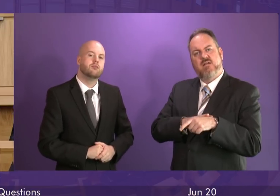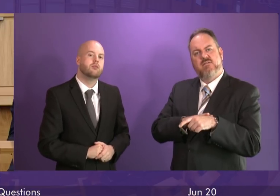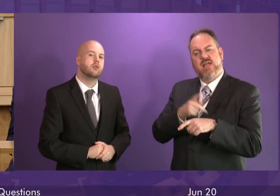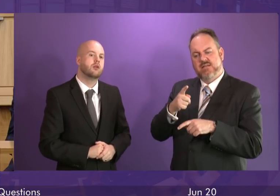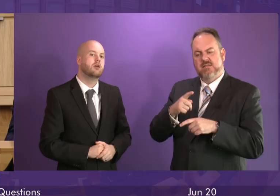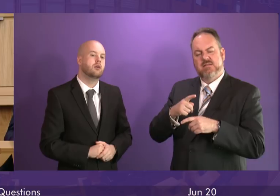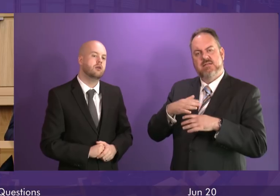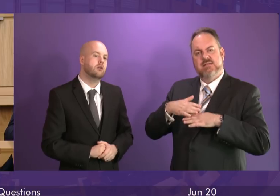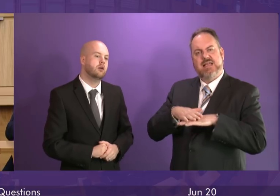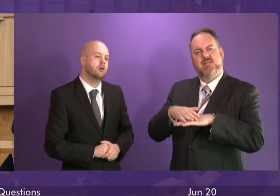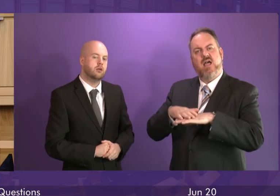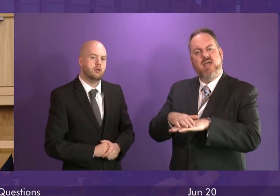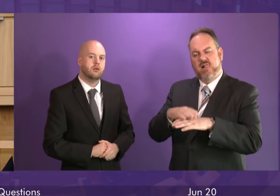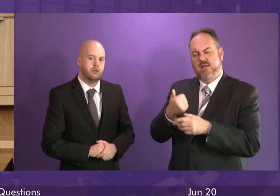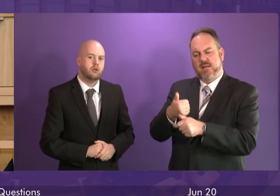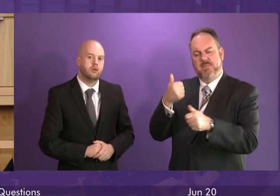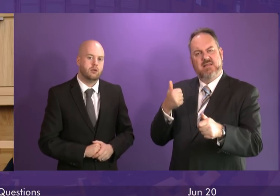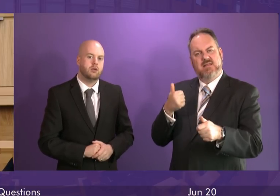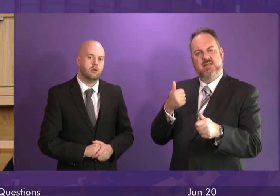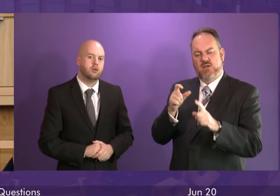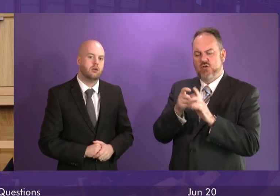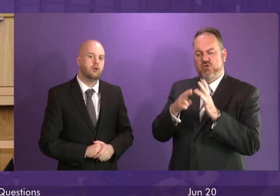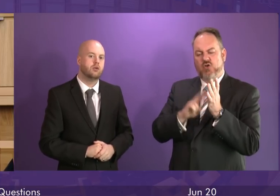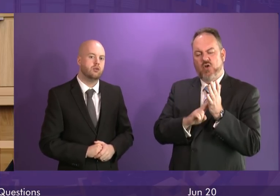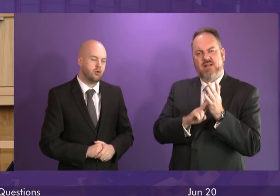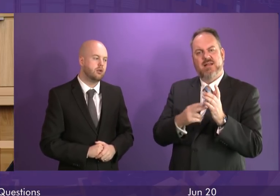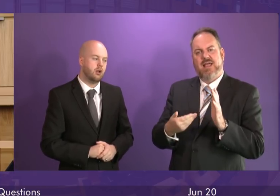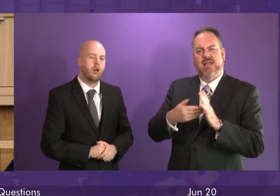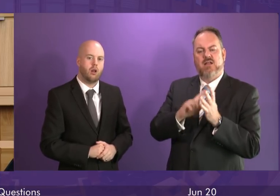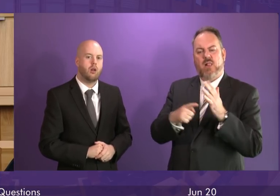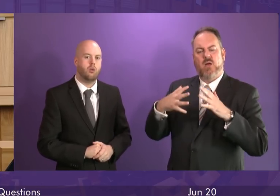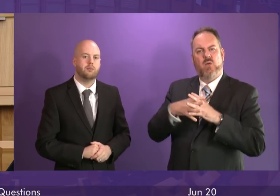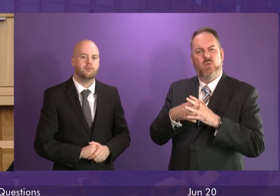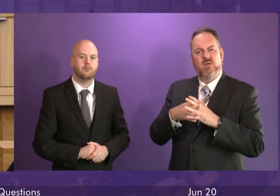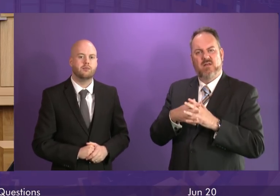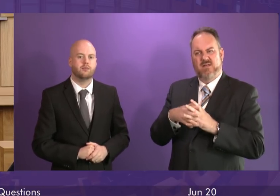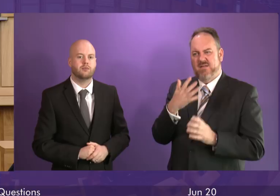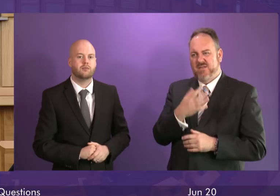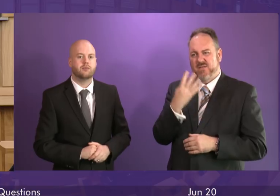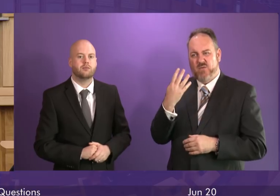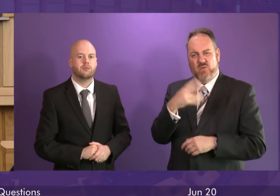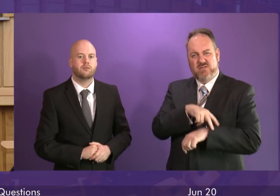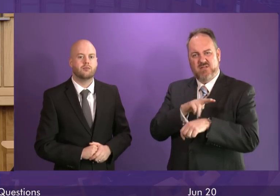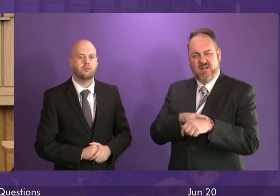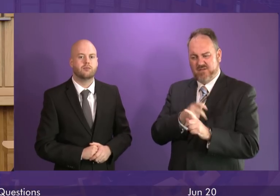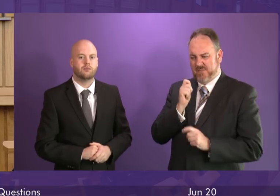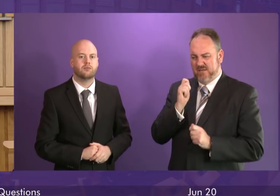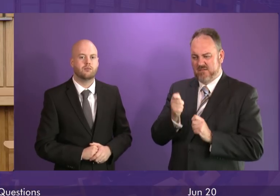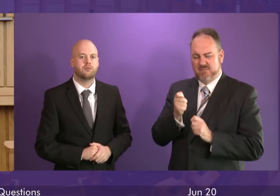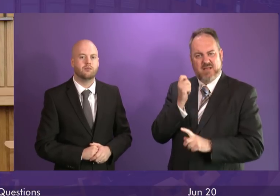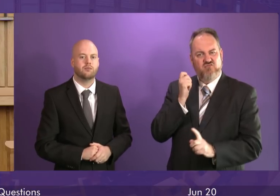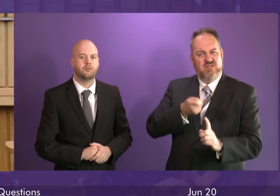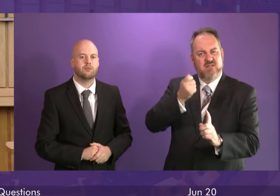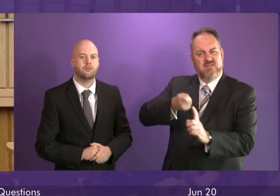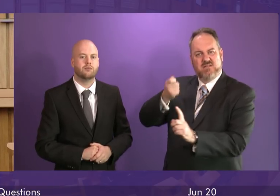in Forfur discovered that 55 jobs are to go. The employer says other countries are much more competitive to do business in. This has